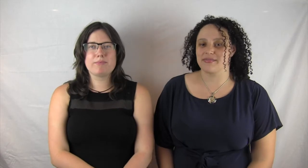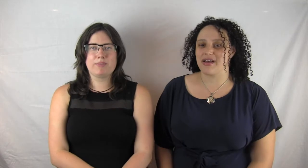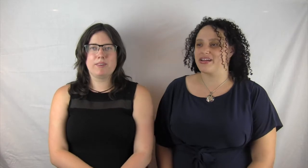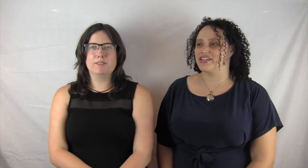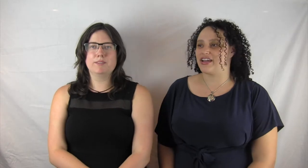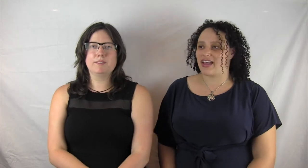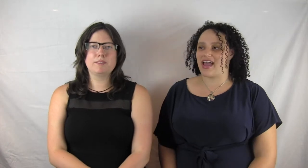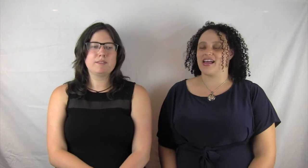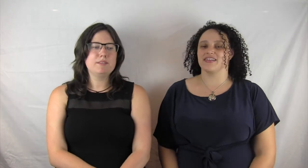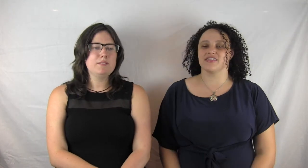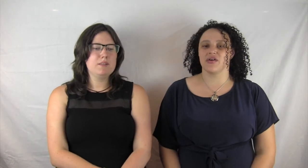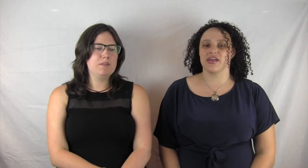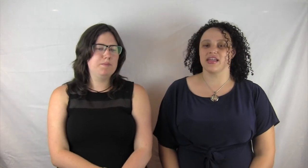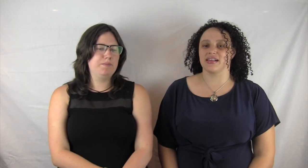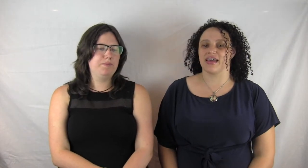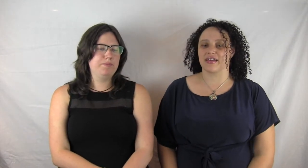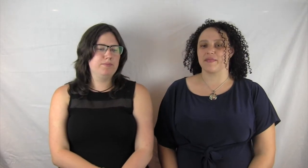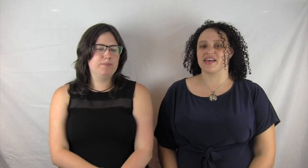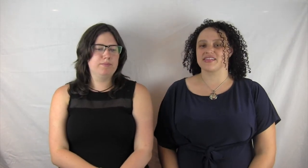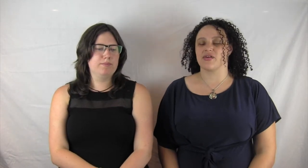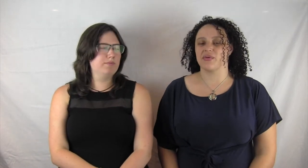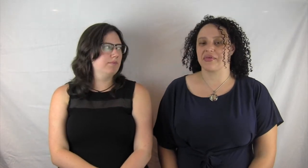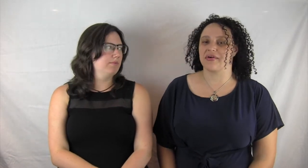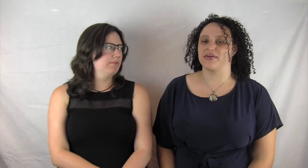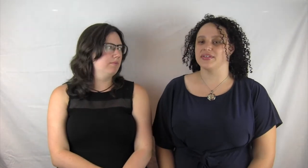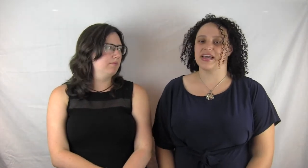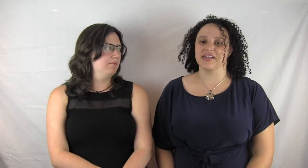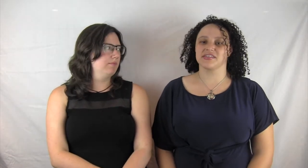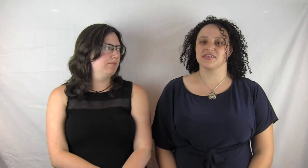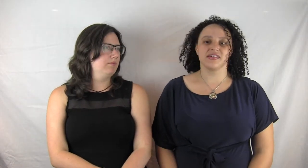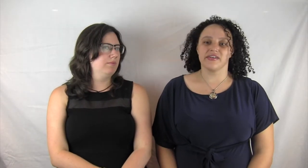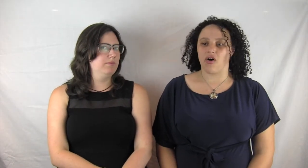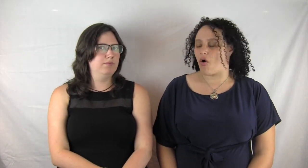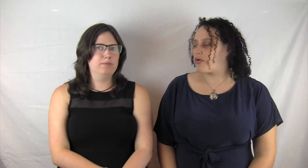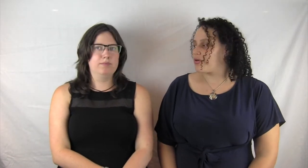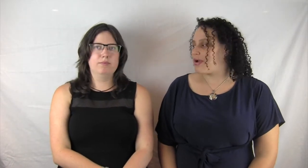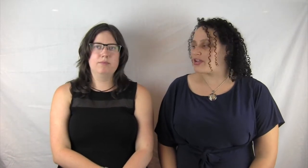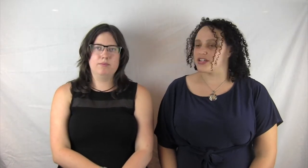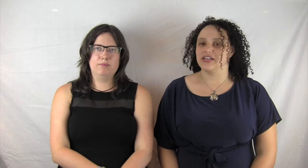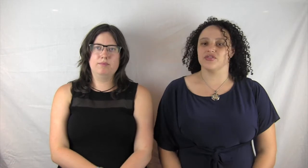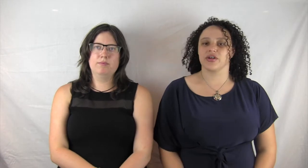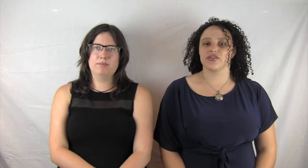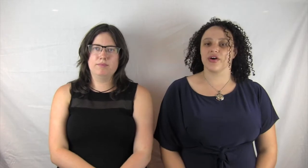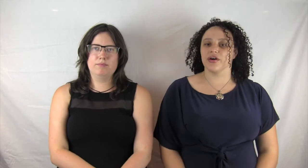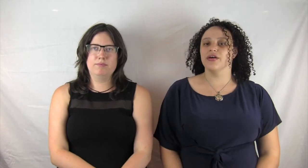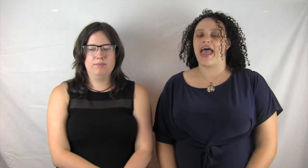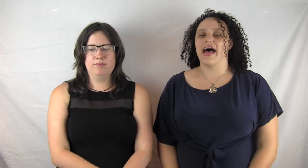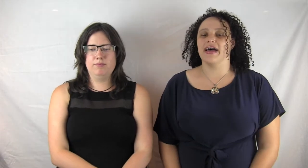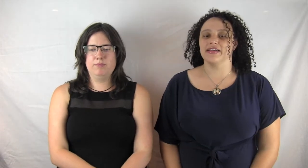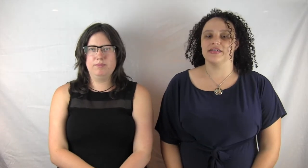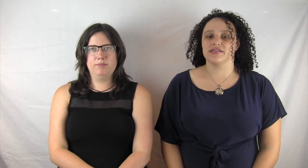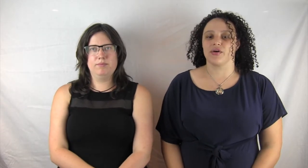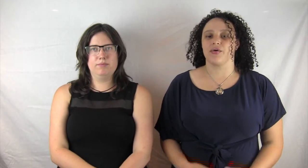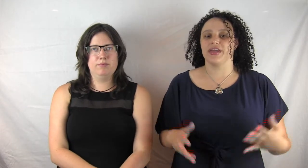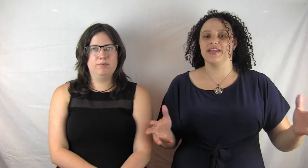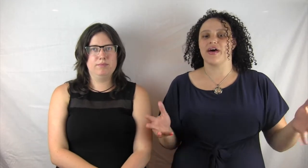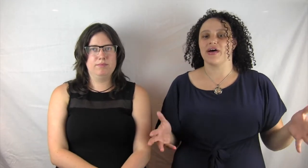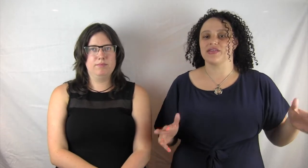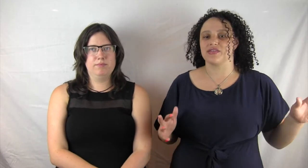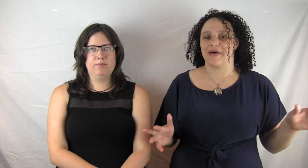some magic. And so he like makes out with her and takes all her magic. He tricked her. And so he now has the